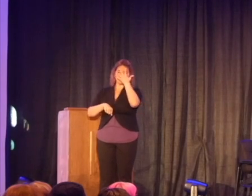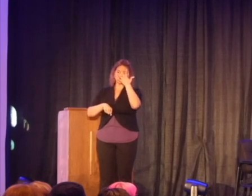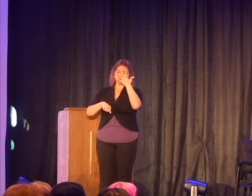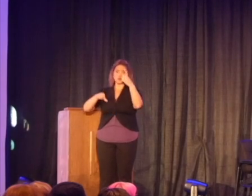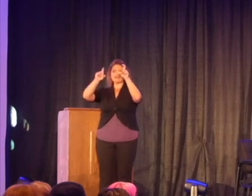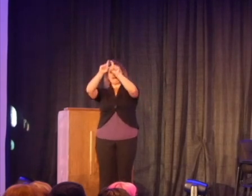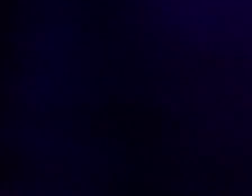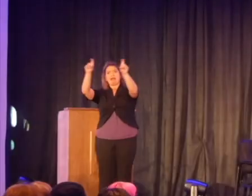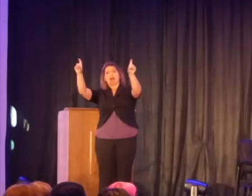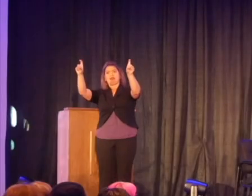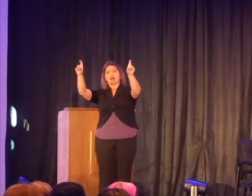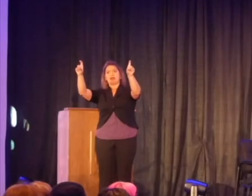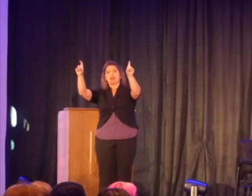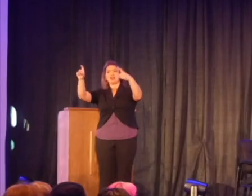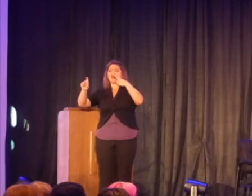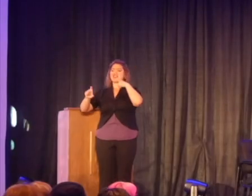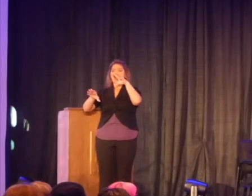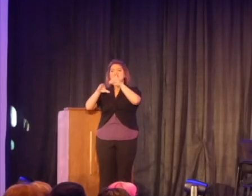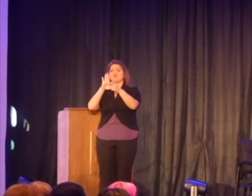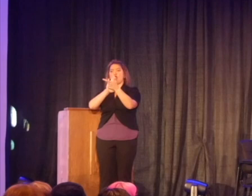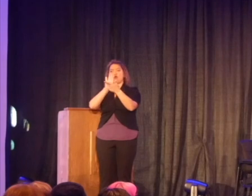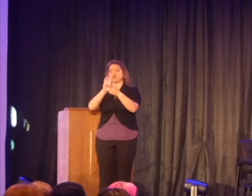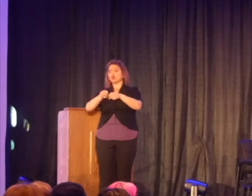headline that involved a crime.